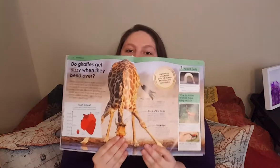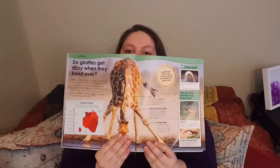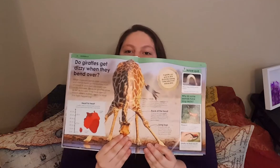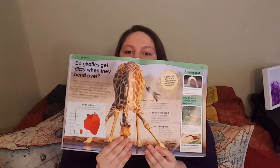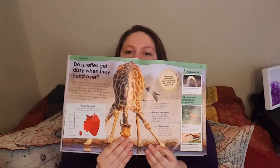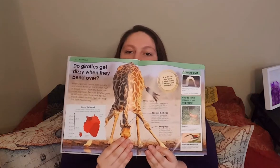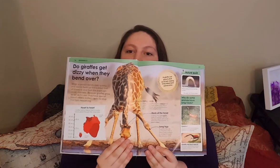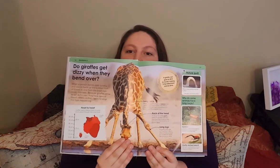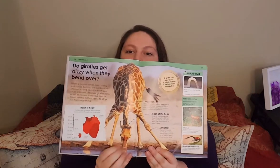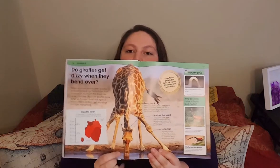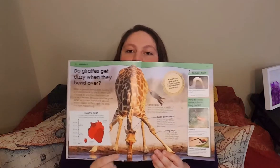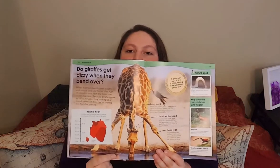Giraffe.